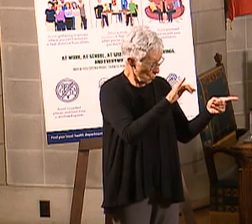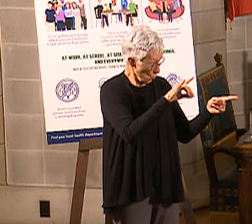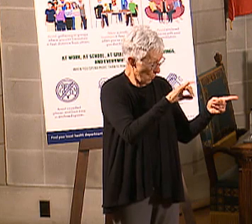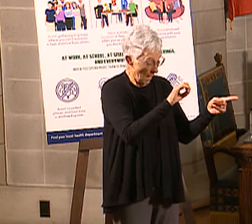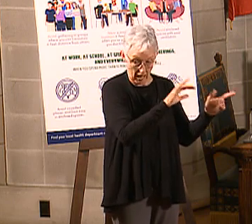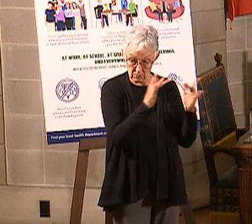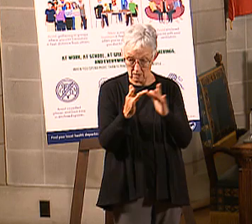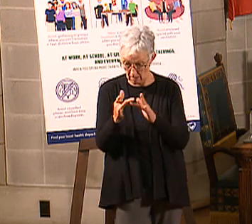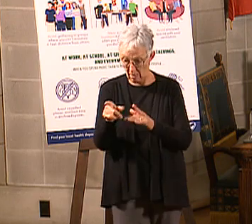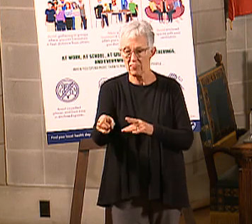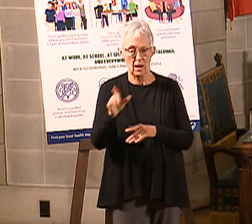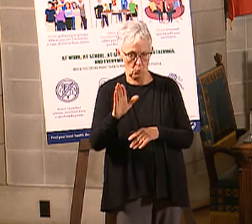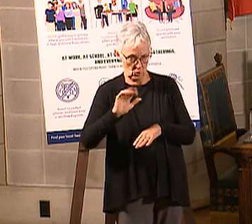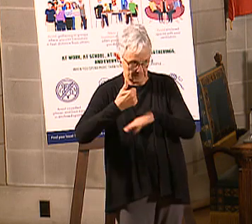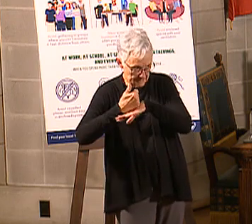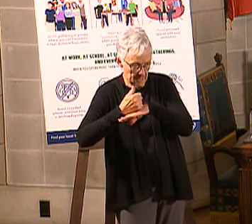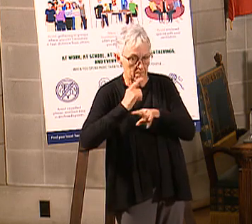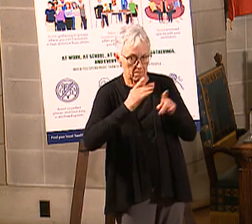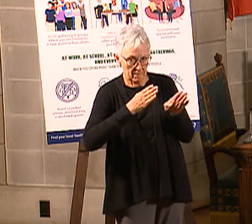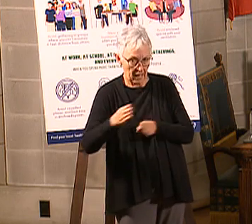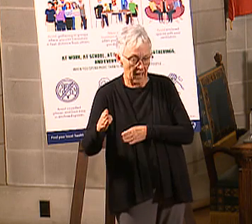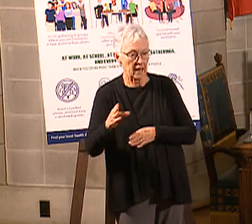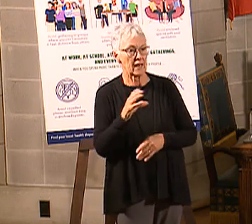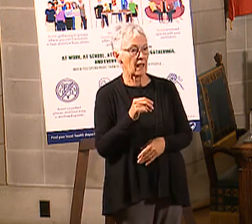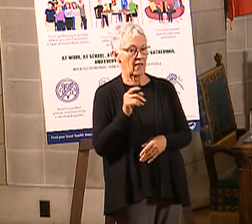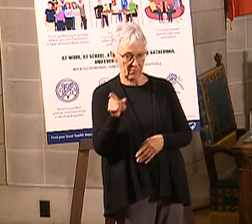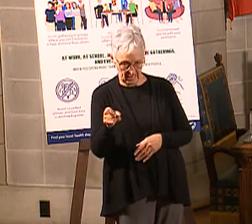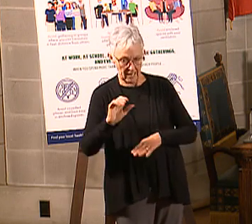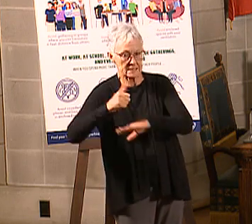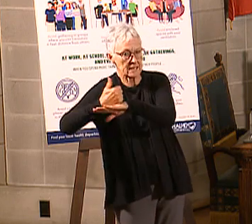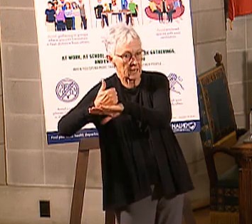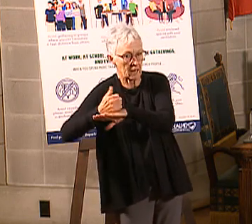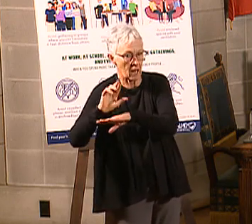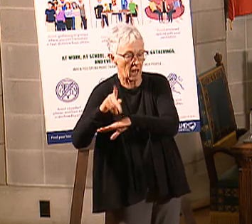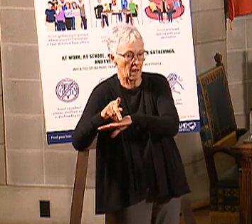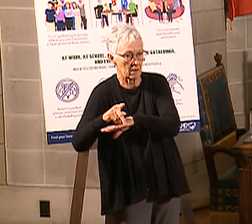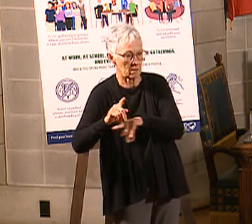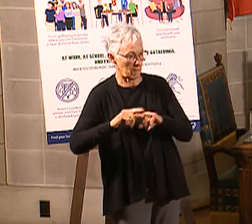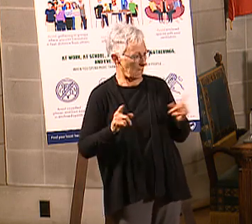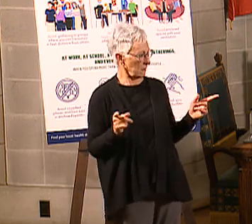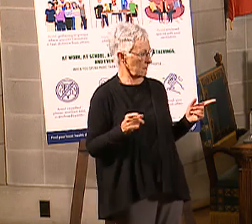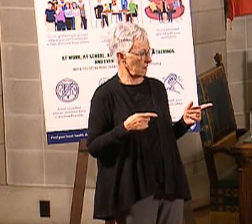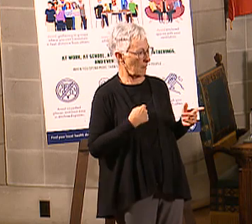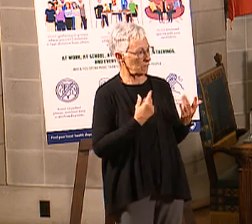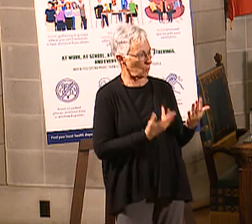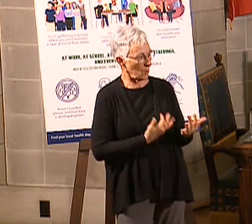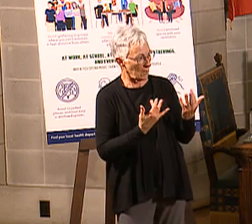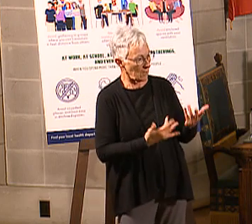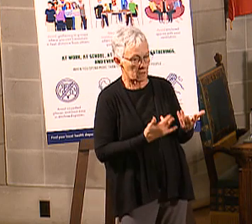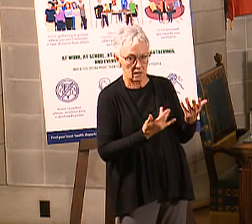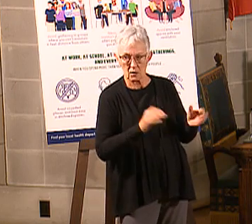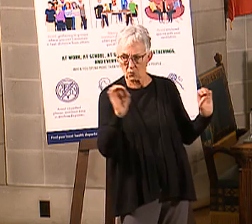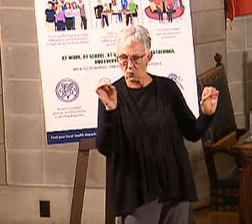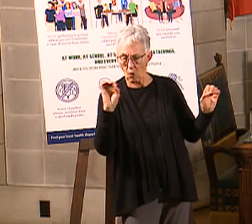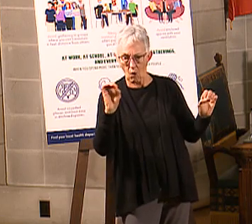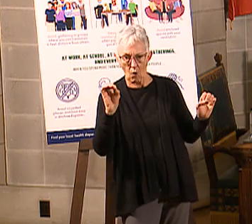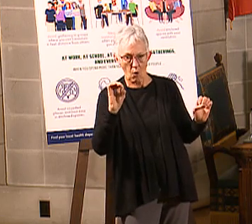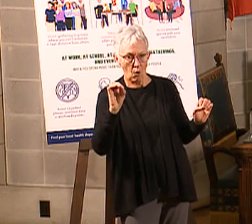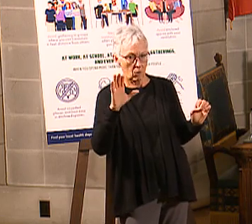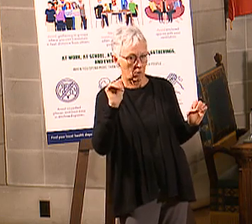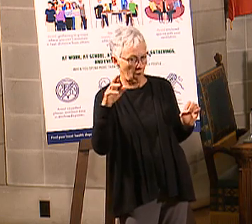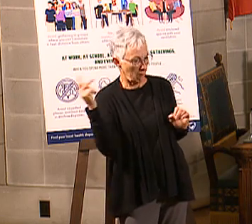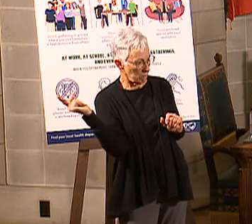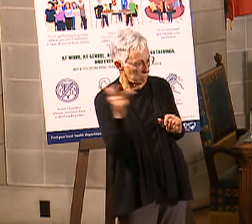do arrange it, and let's say through no fault of your own, the ride doesn't show up for whatever reason. Let's say there's a snowstorm or something,